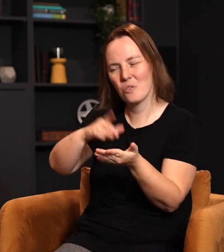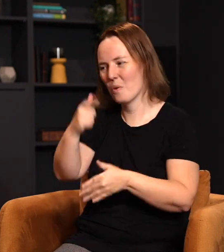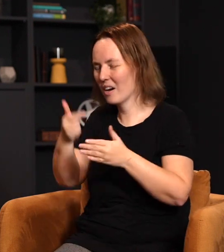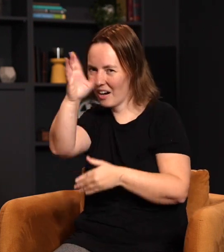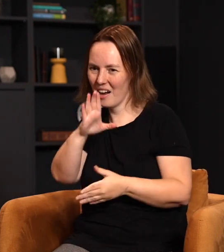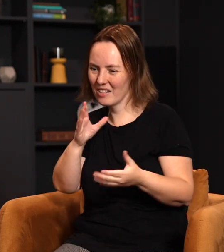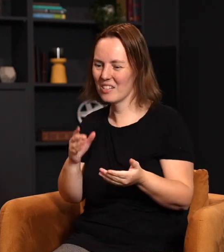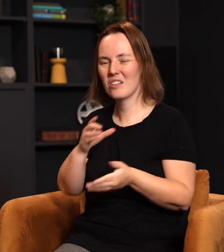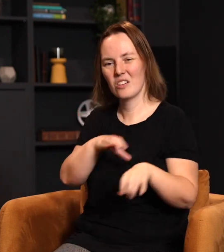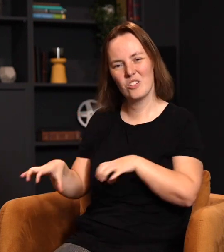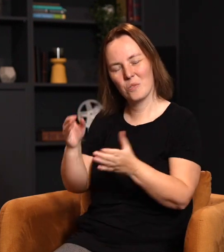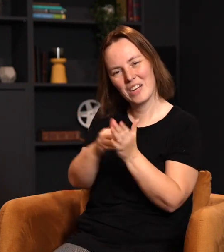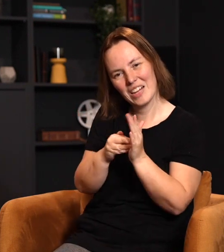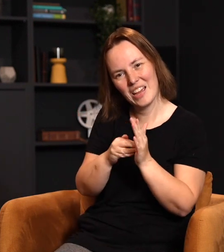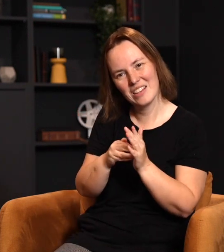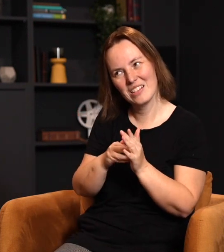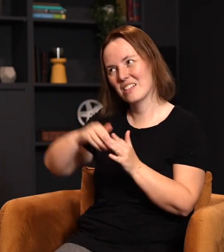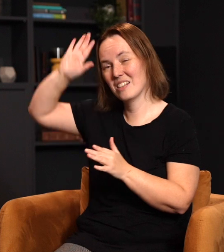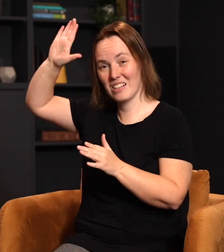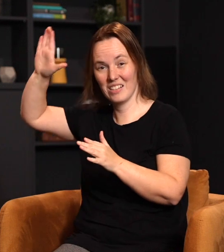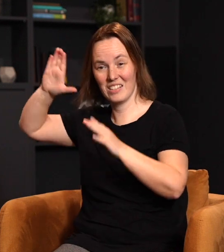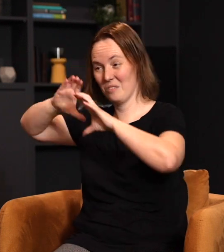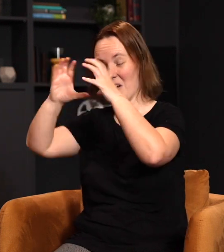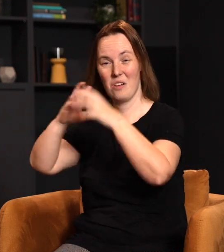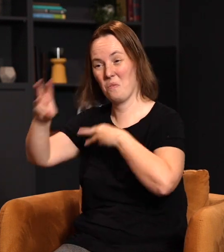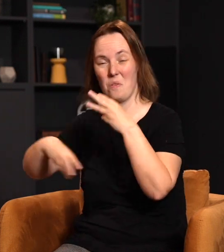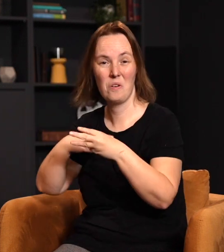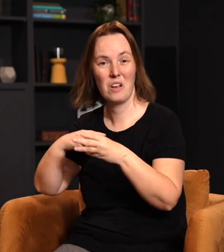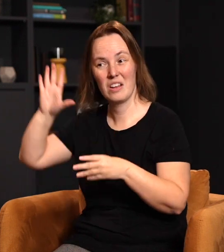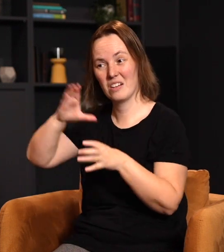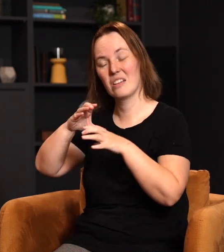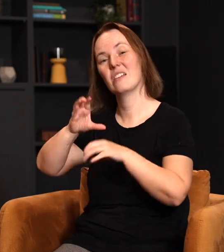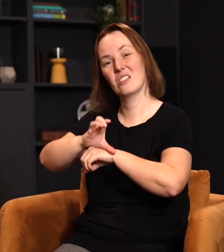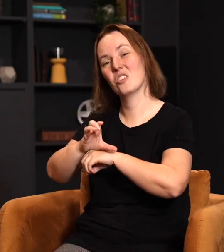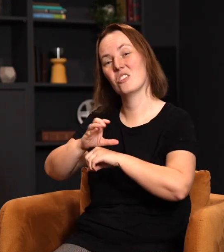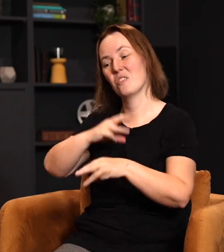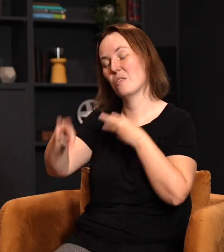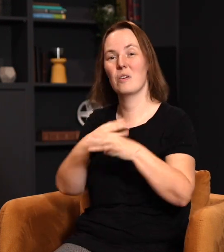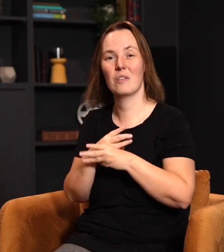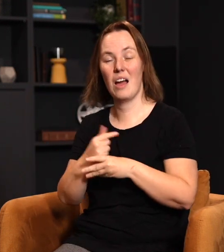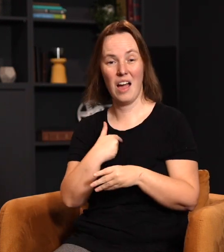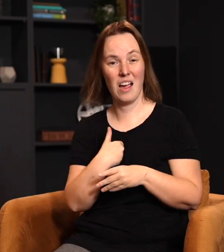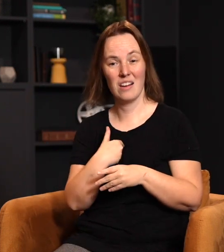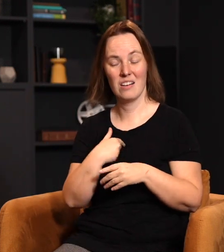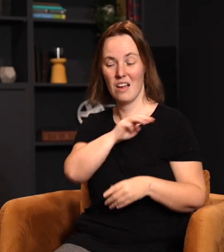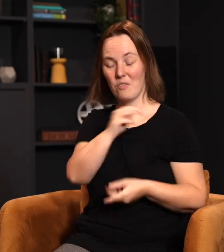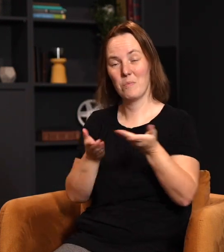North America that we see. Once again, what is central to that is believers waking up to the fact that I'm a priest unto God. I have a